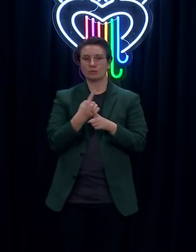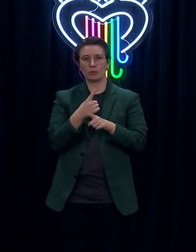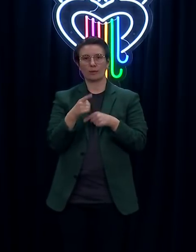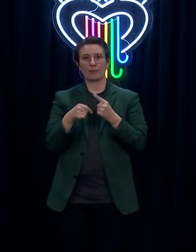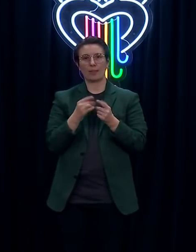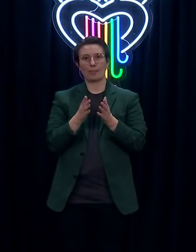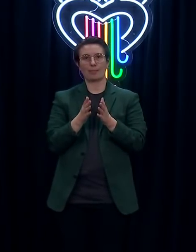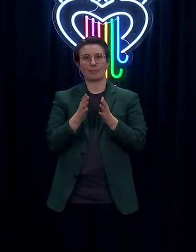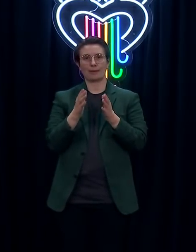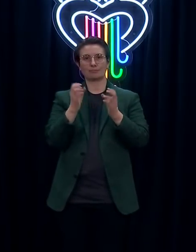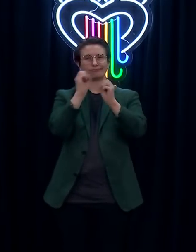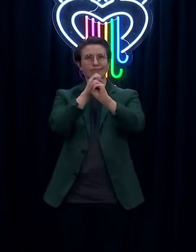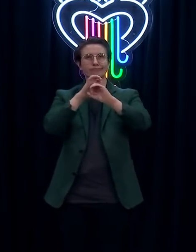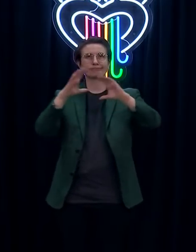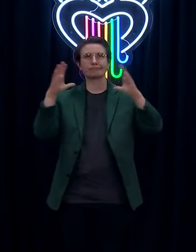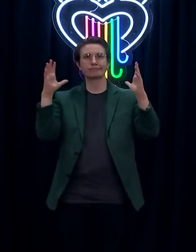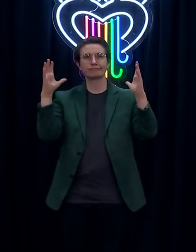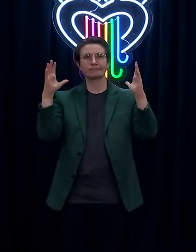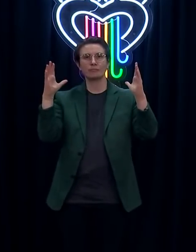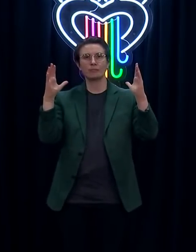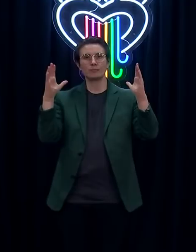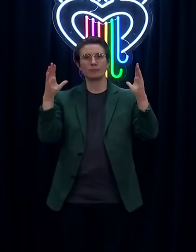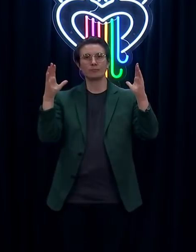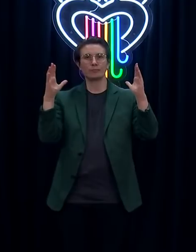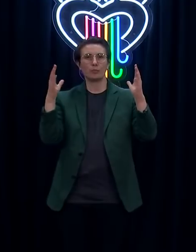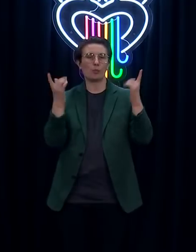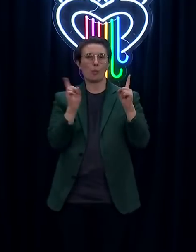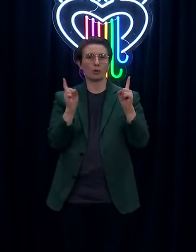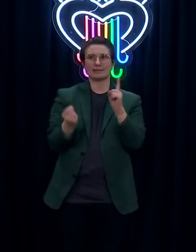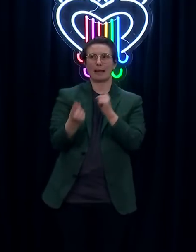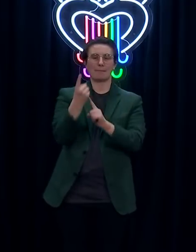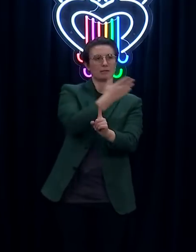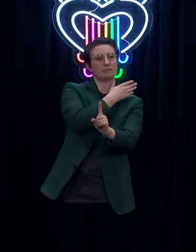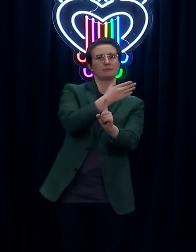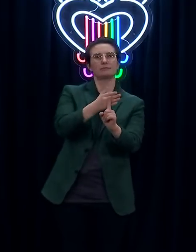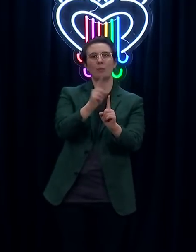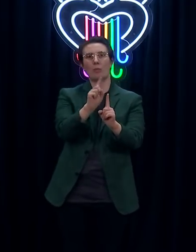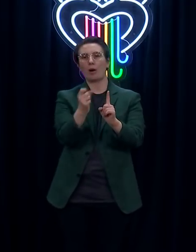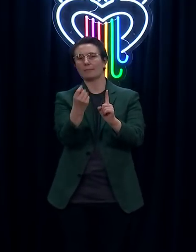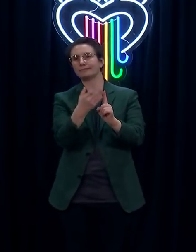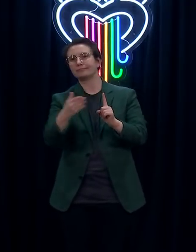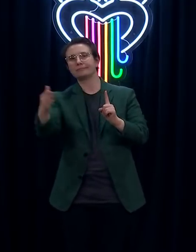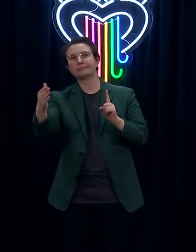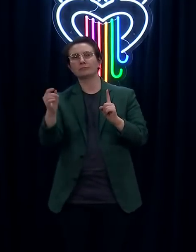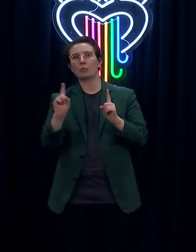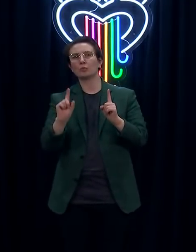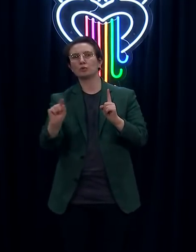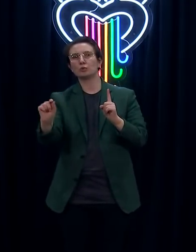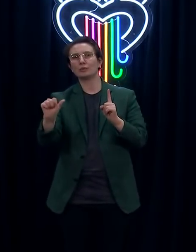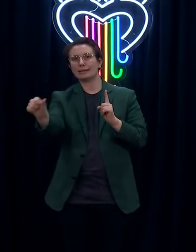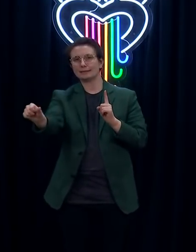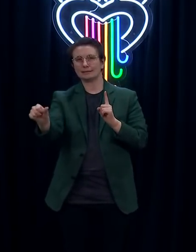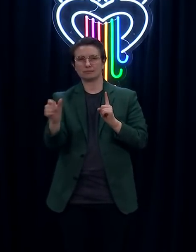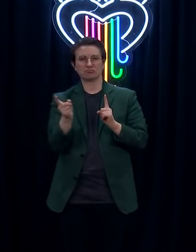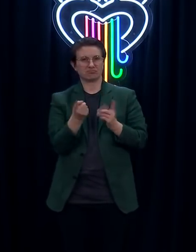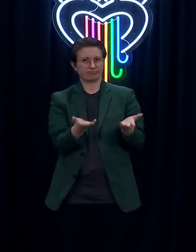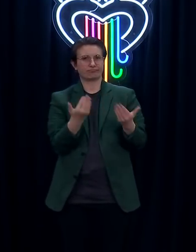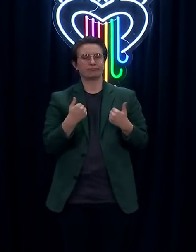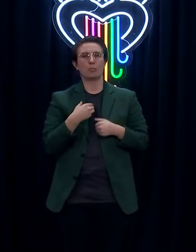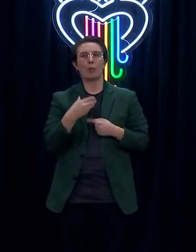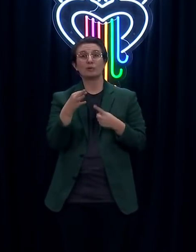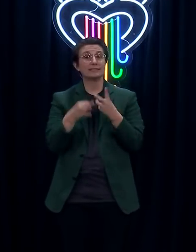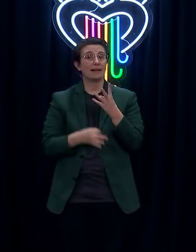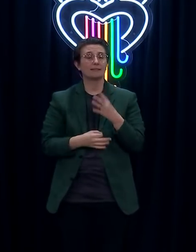and you were pulling that together today. Can you just give a little bit more detail about what that is, what it will involve, are you going to release it publicly, what's the deal with it?